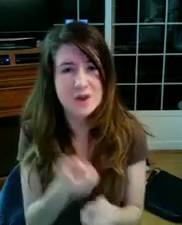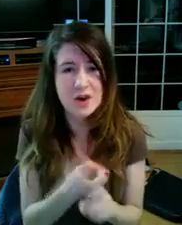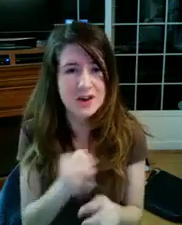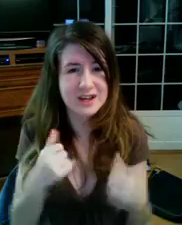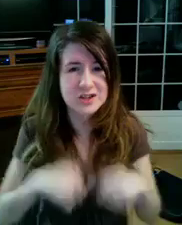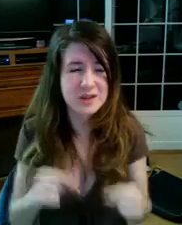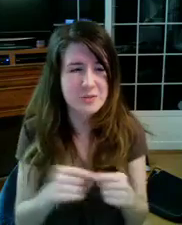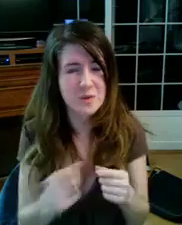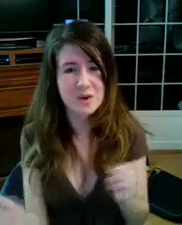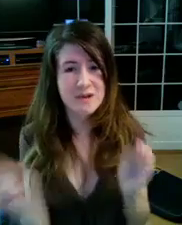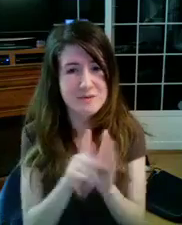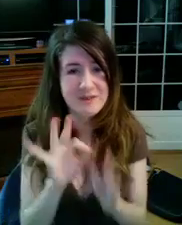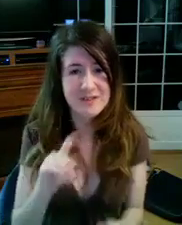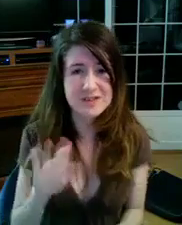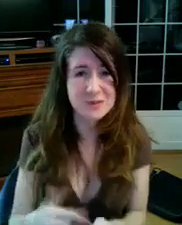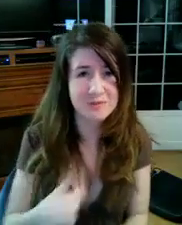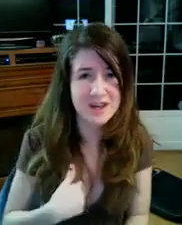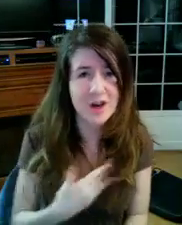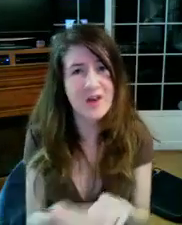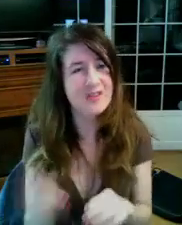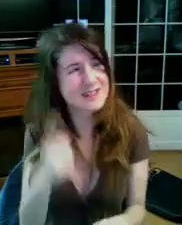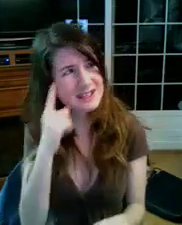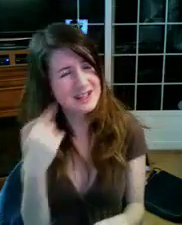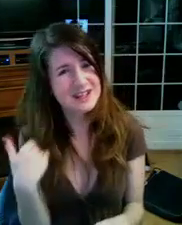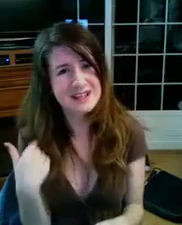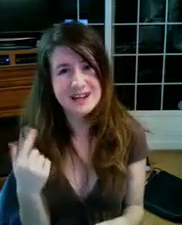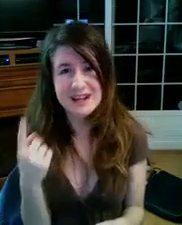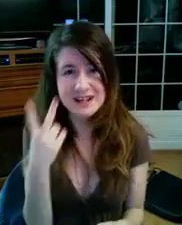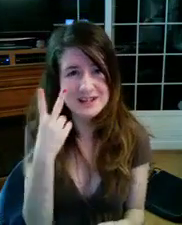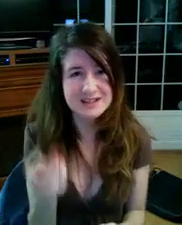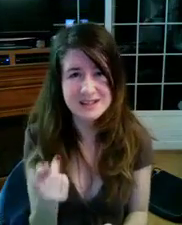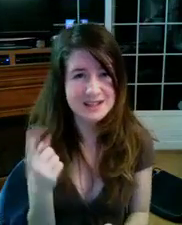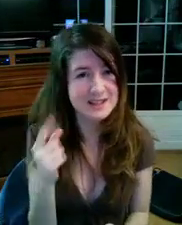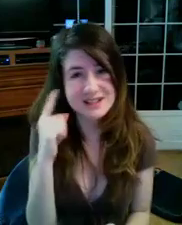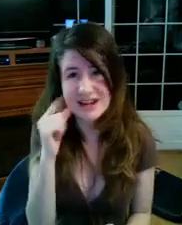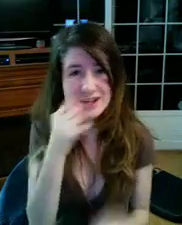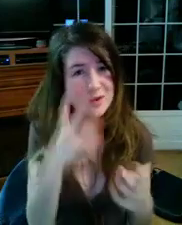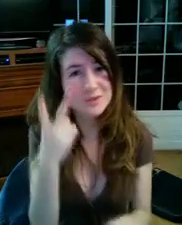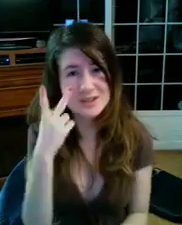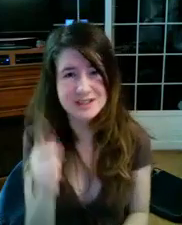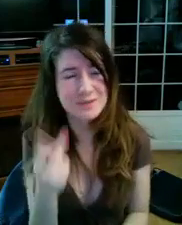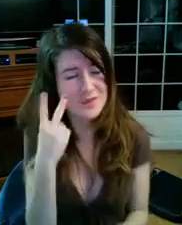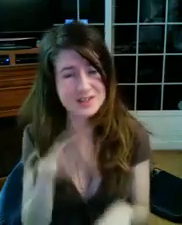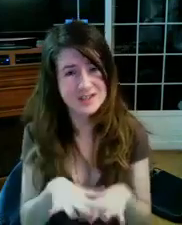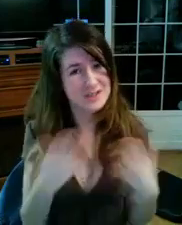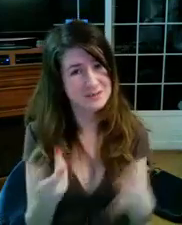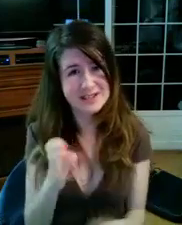the harder that I try to do that, the more it backfires on me, all the things, growing up as daddy, that he had to see, daddy don't want you to see, but you see just as